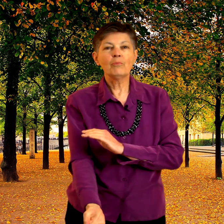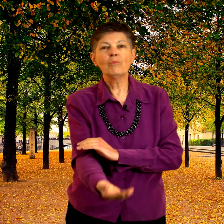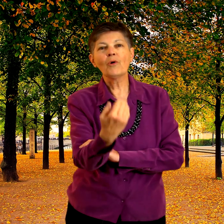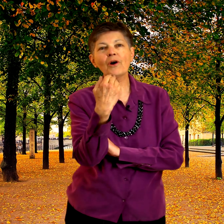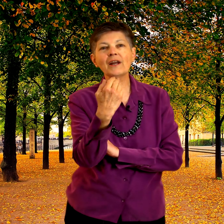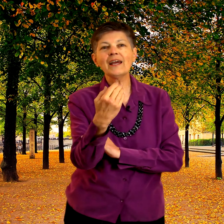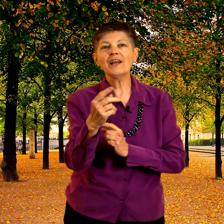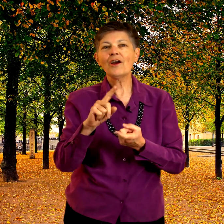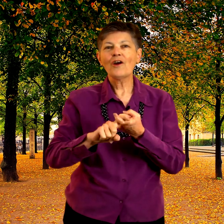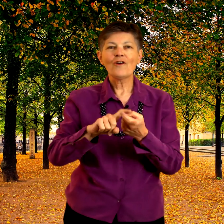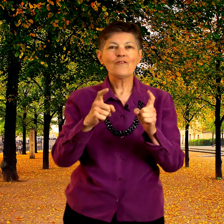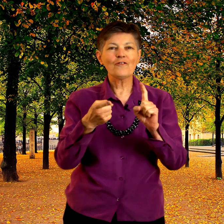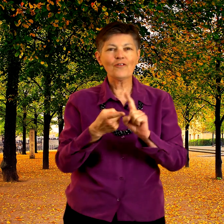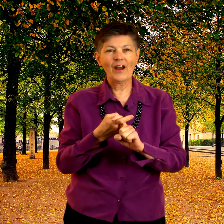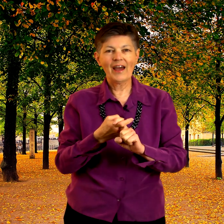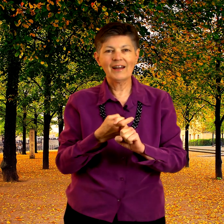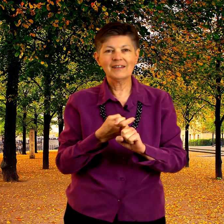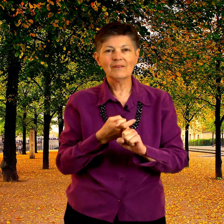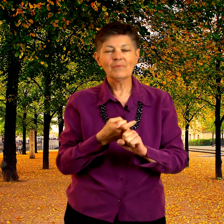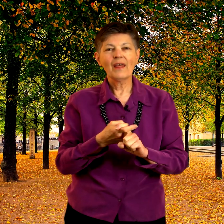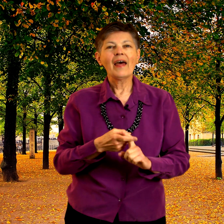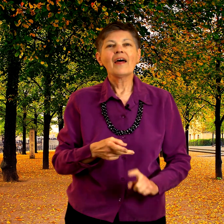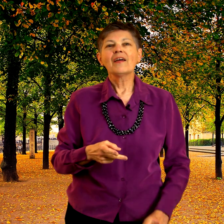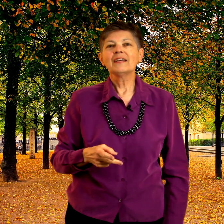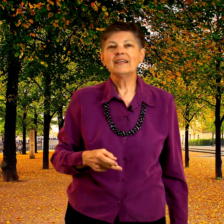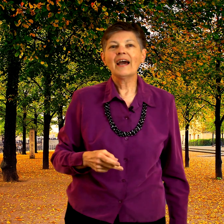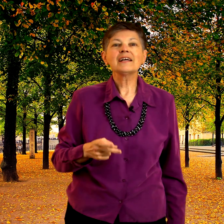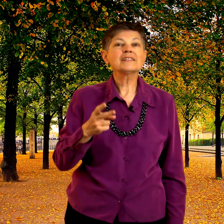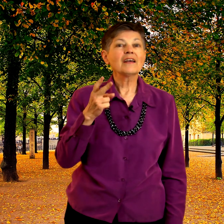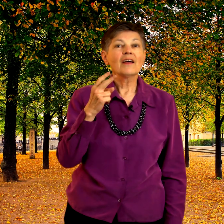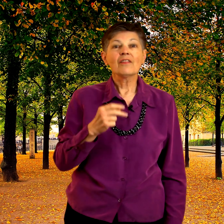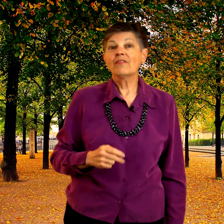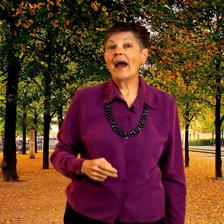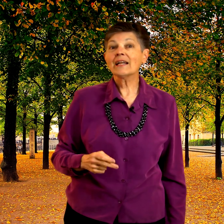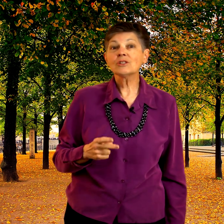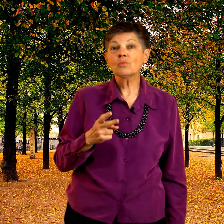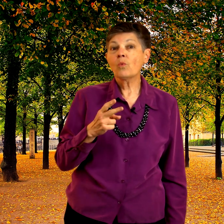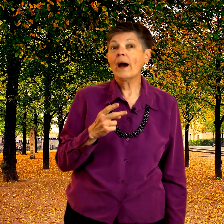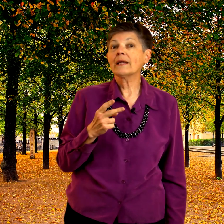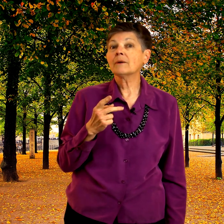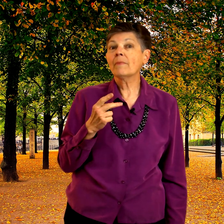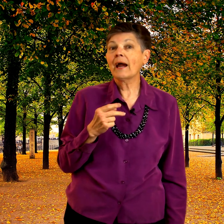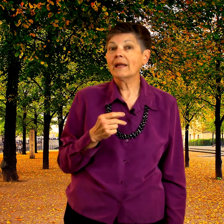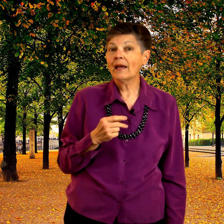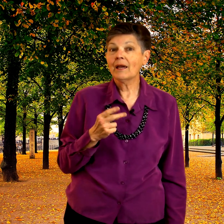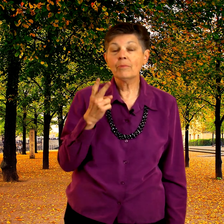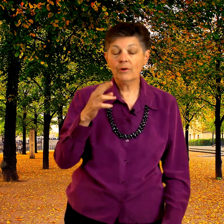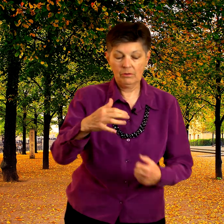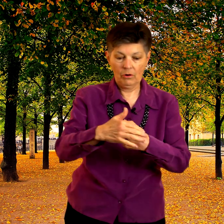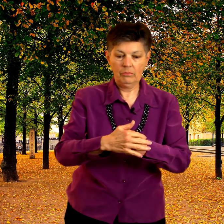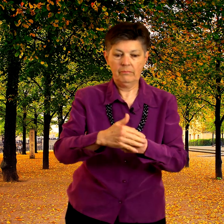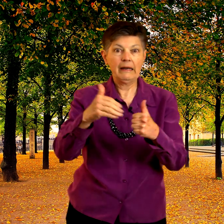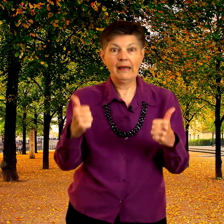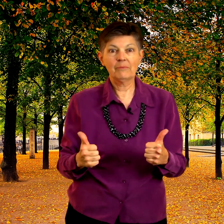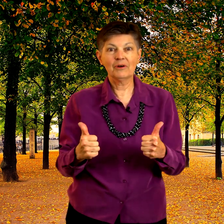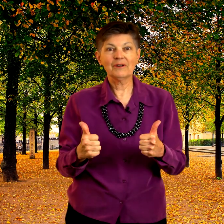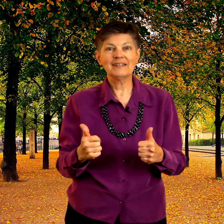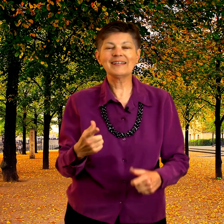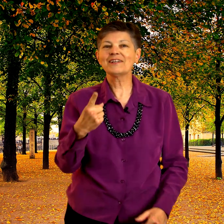morning friend yes that's what my neighbor oh my neighbor did